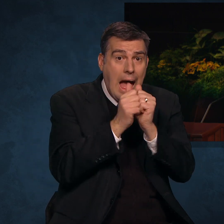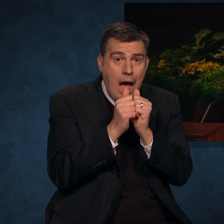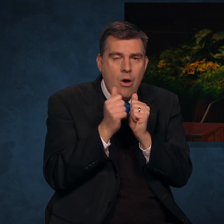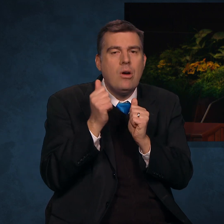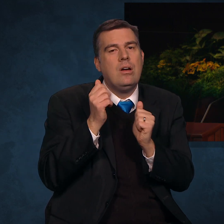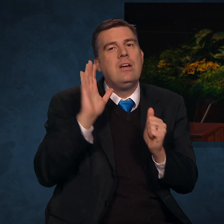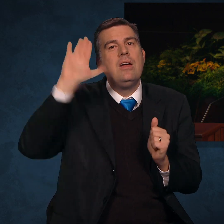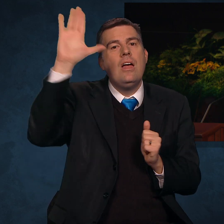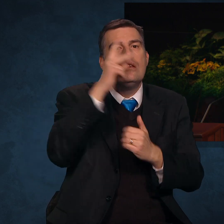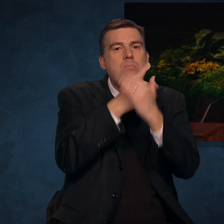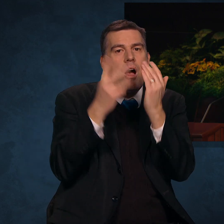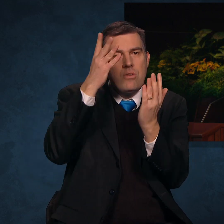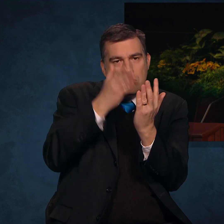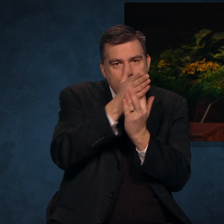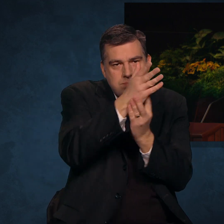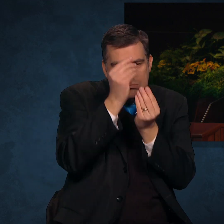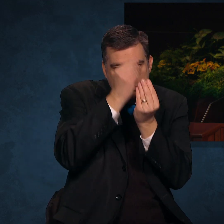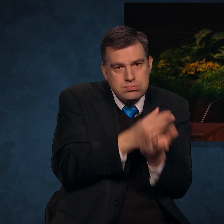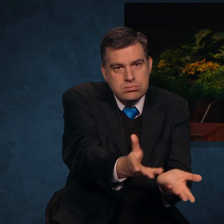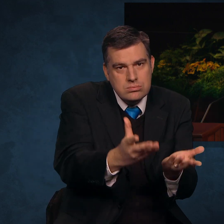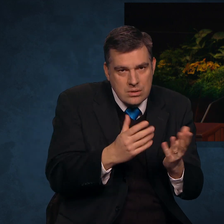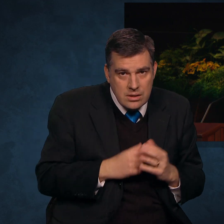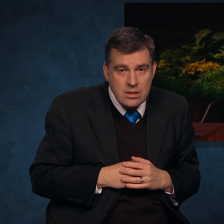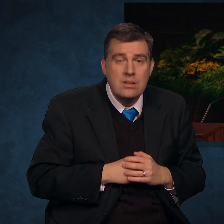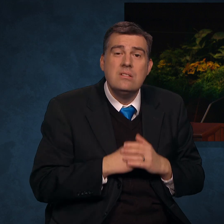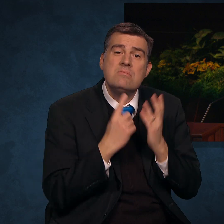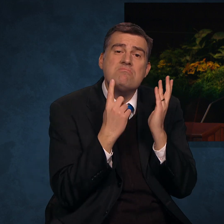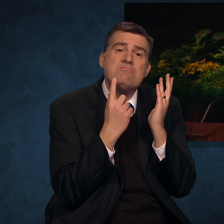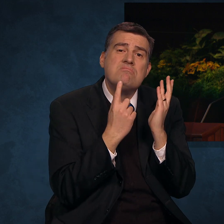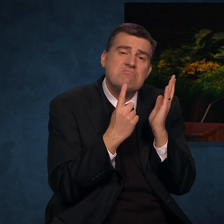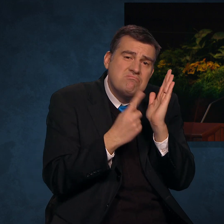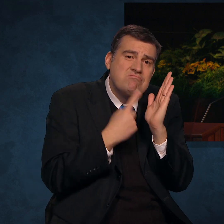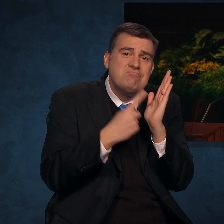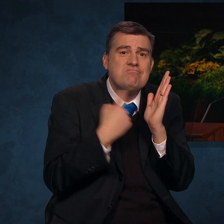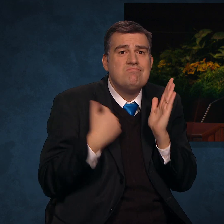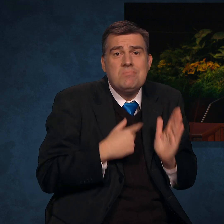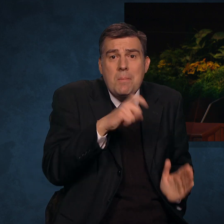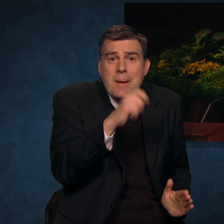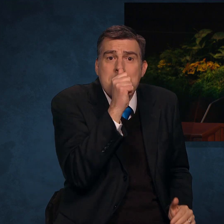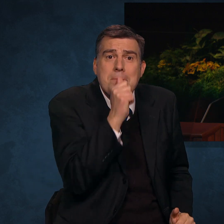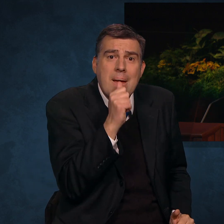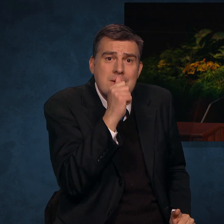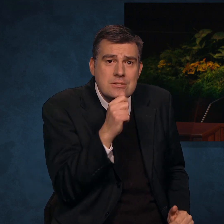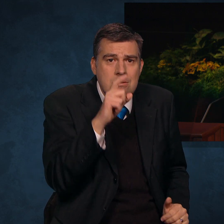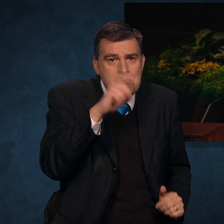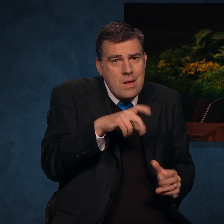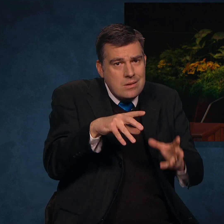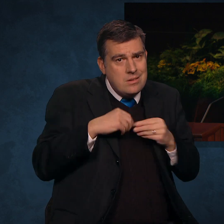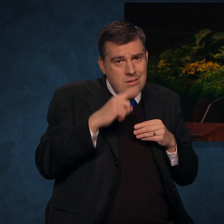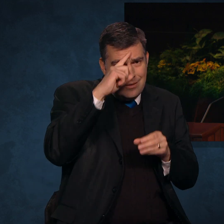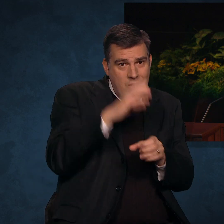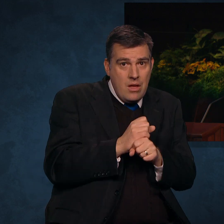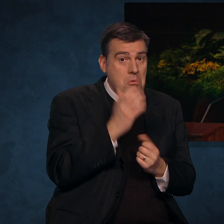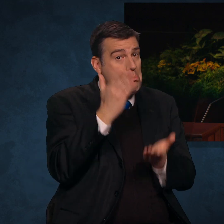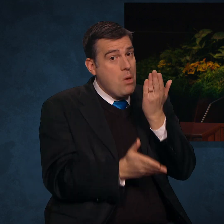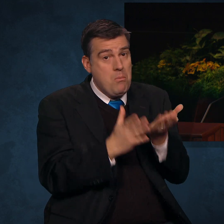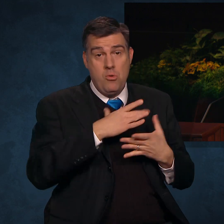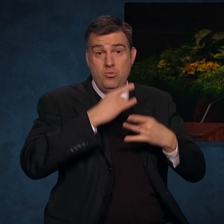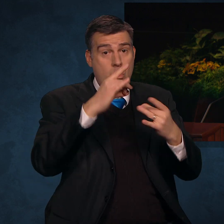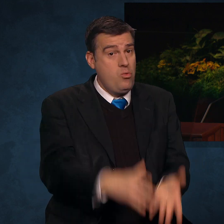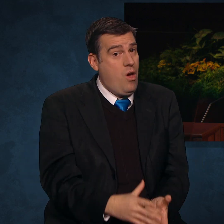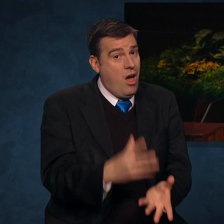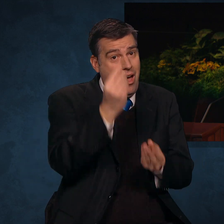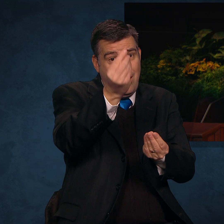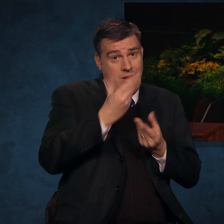prophet. There will be some things that take patience and faith. You may not like what comes.